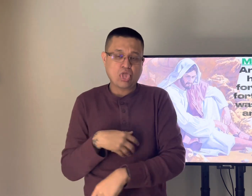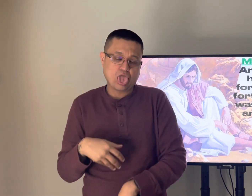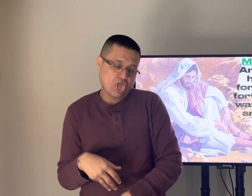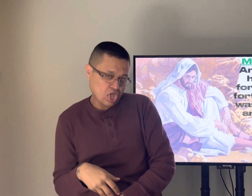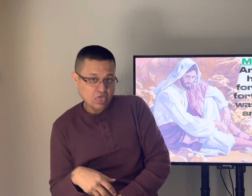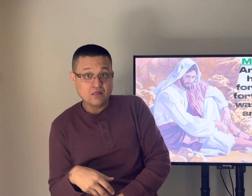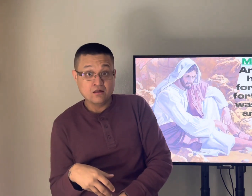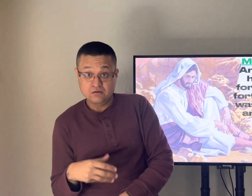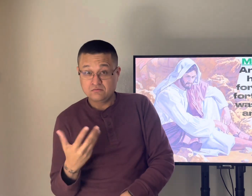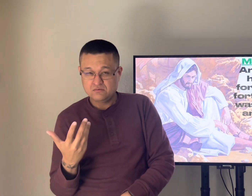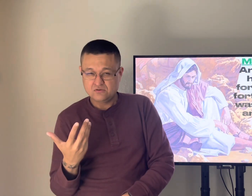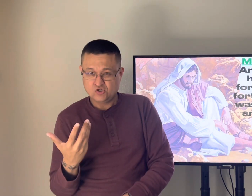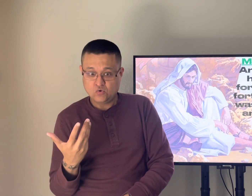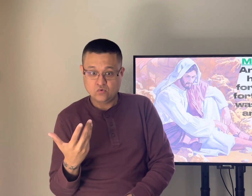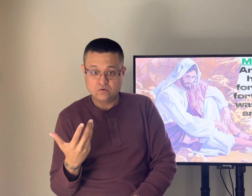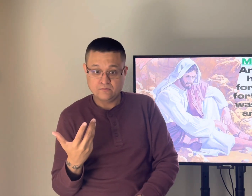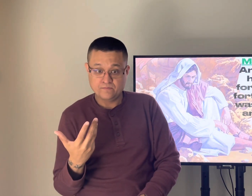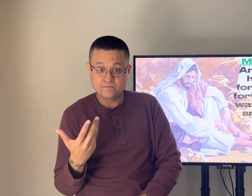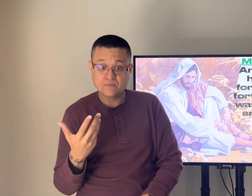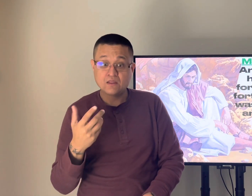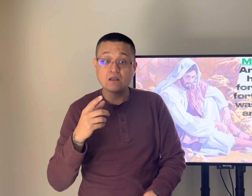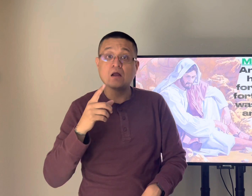if we don't eat if the human body doesn't eat it gets weak